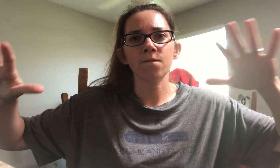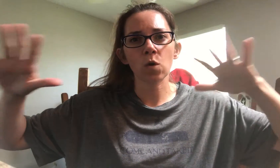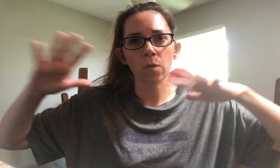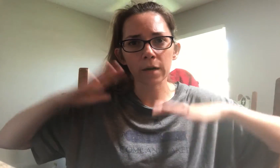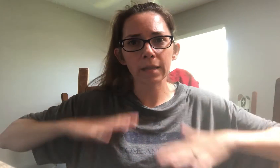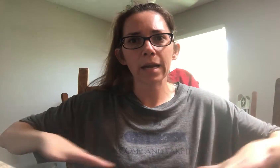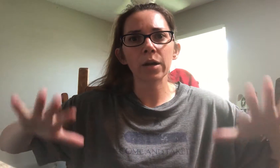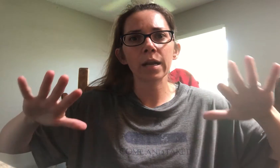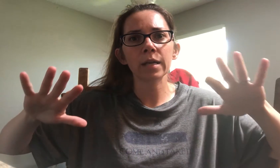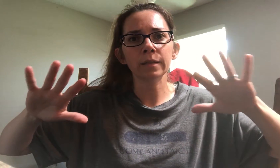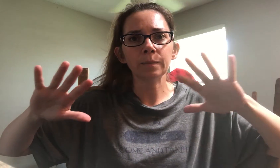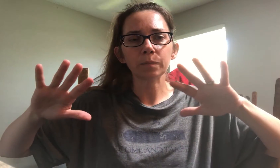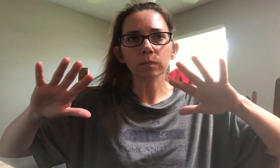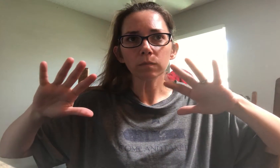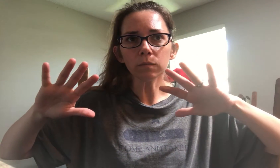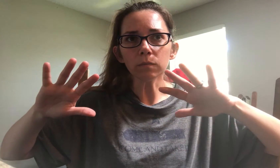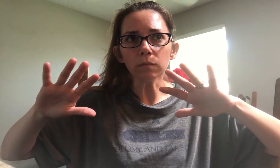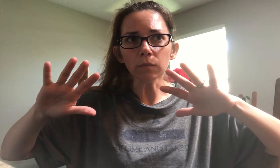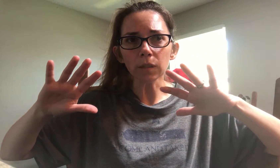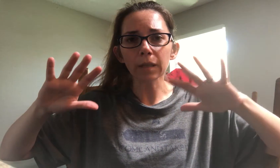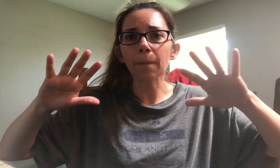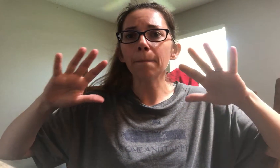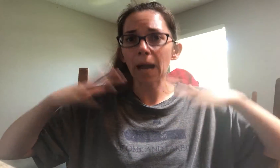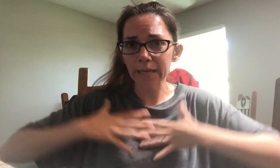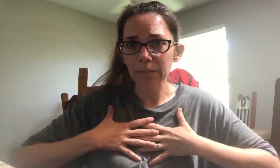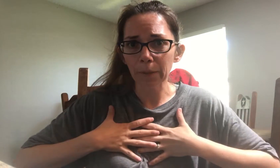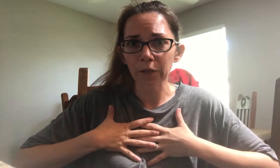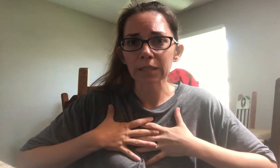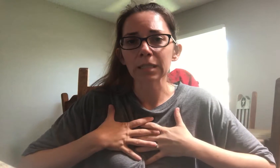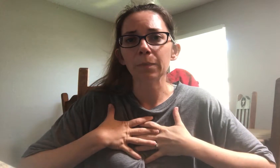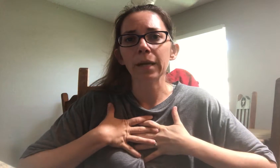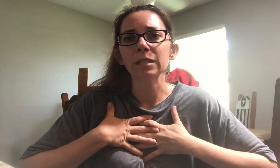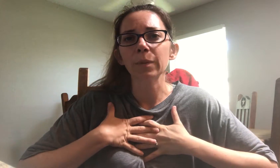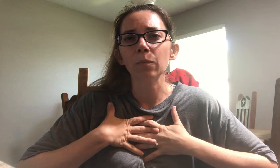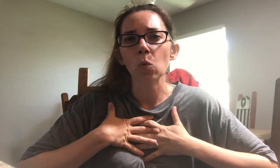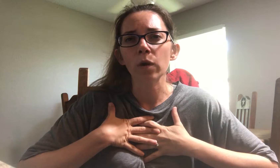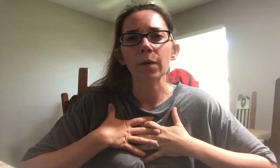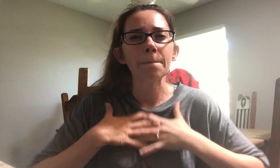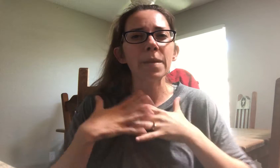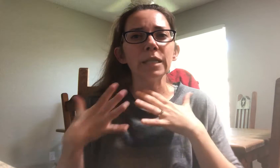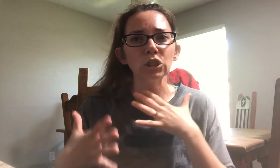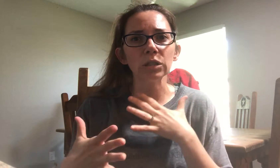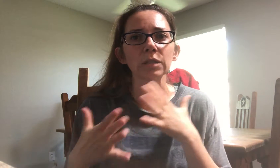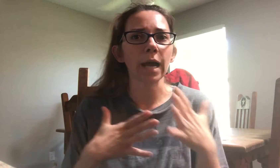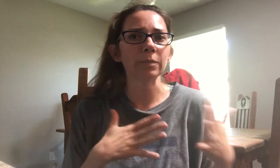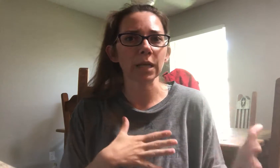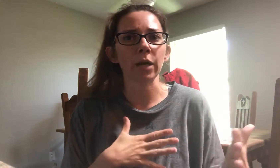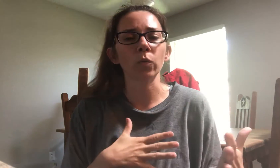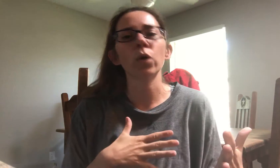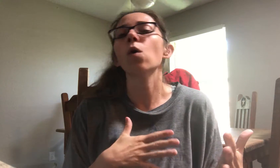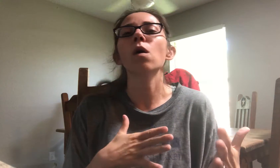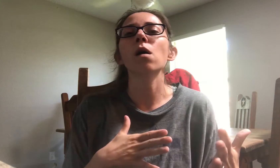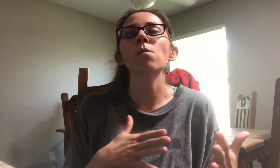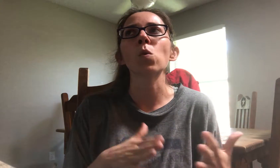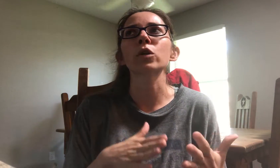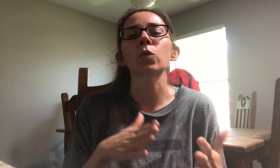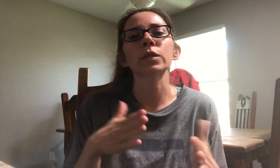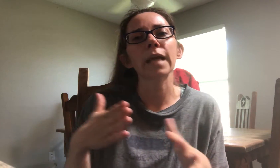Fort Worth area that my experience has been, it's been more of a pigeon type sign where more towards